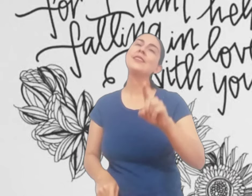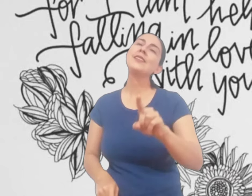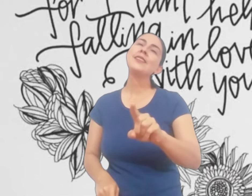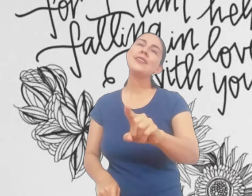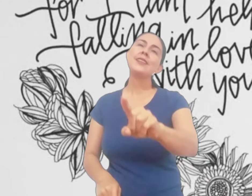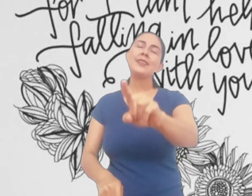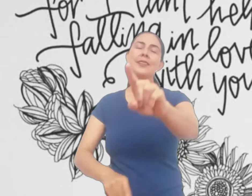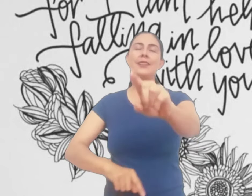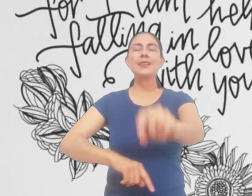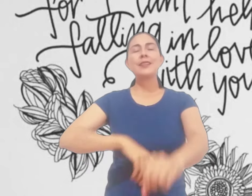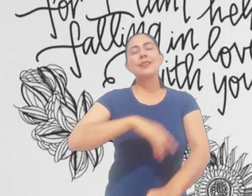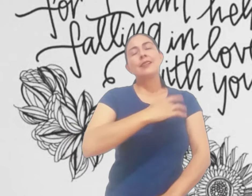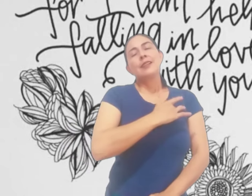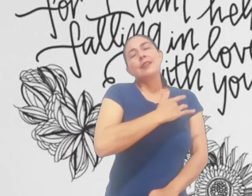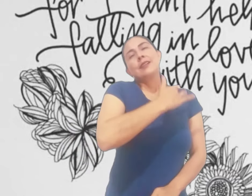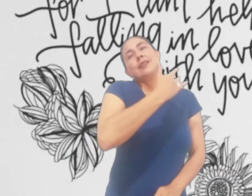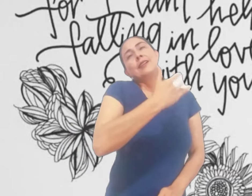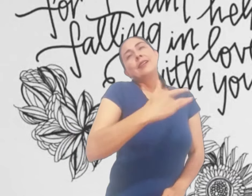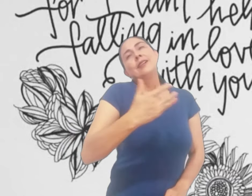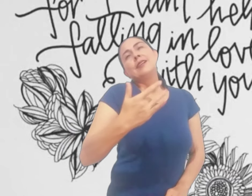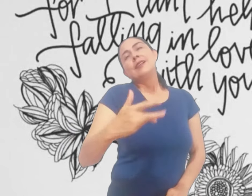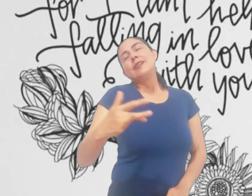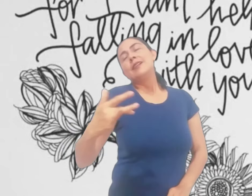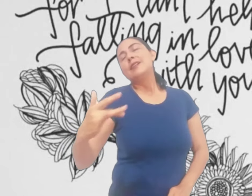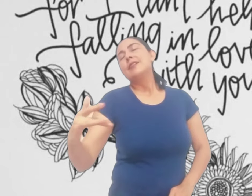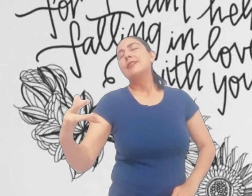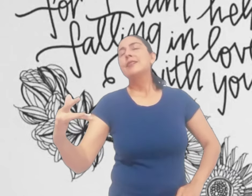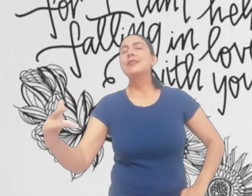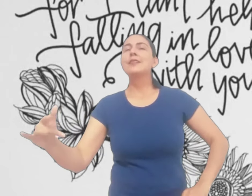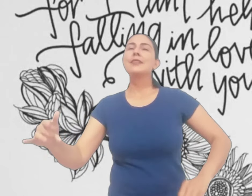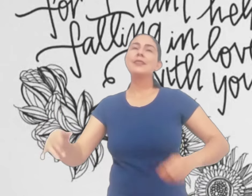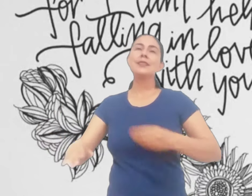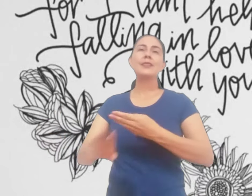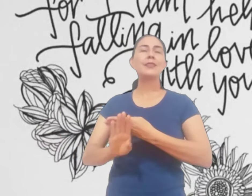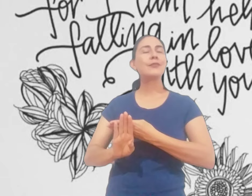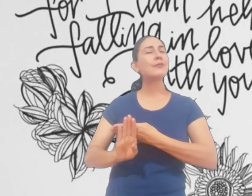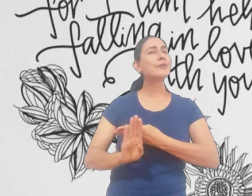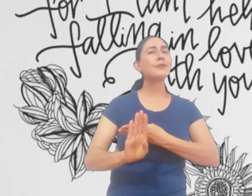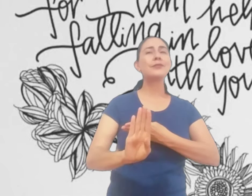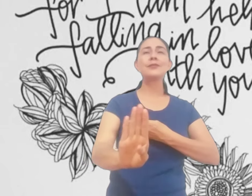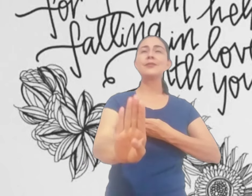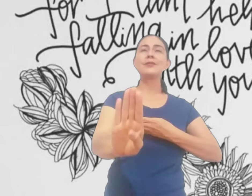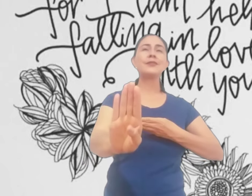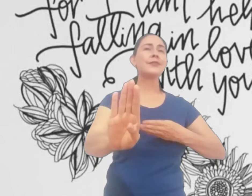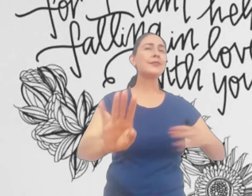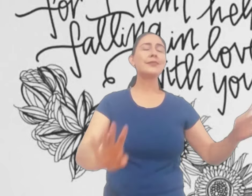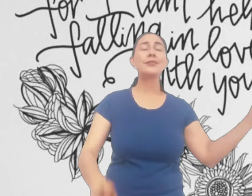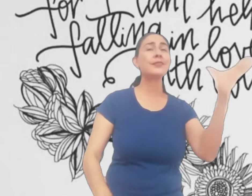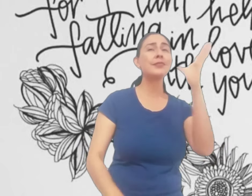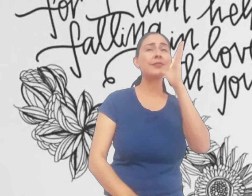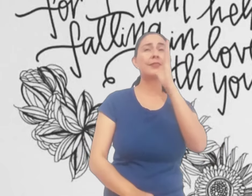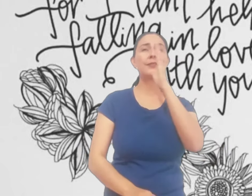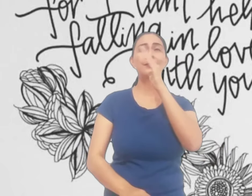help falling in love with you